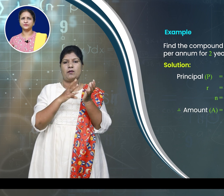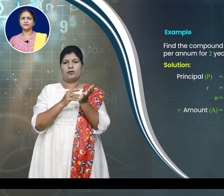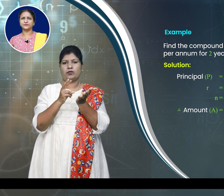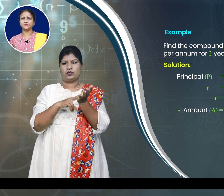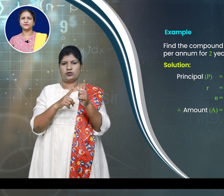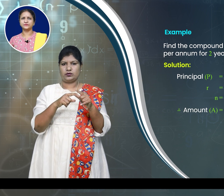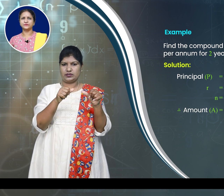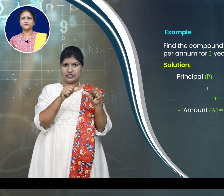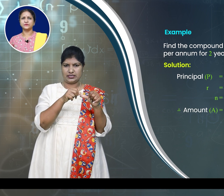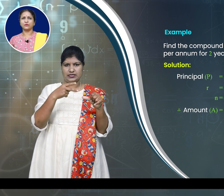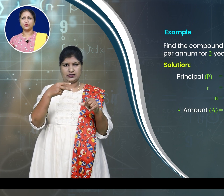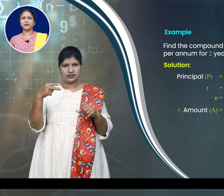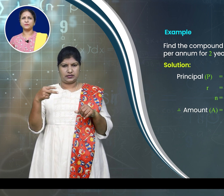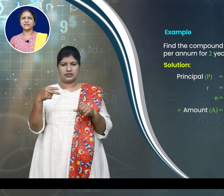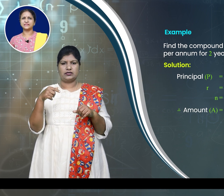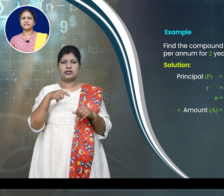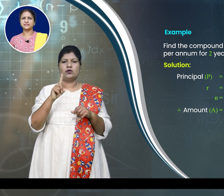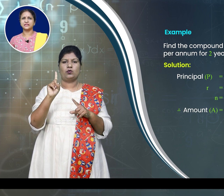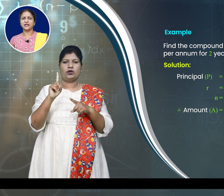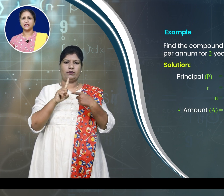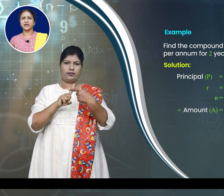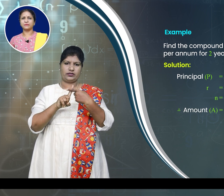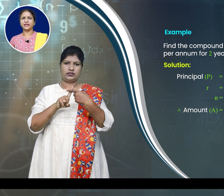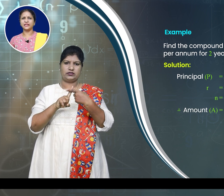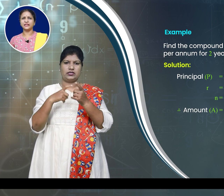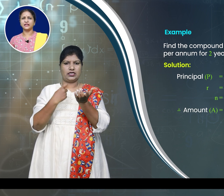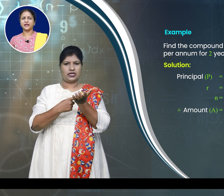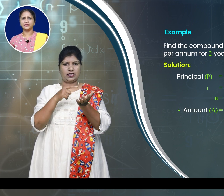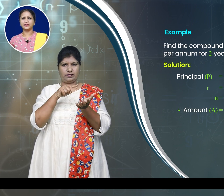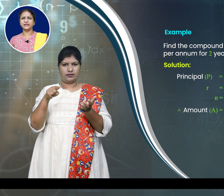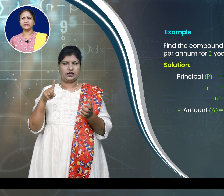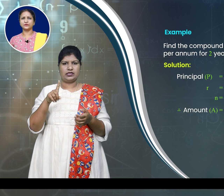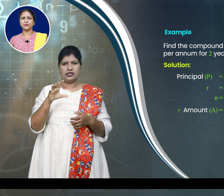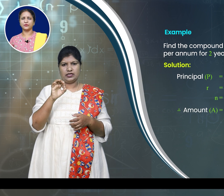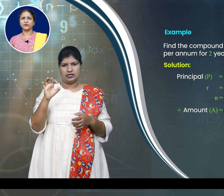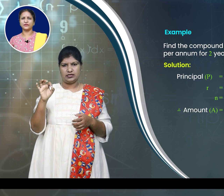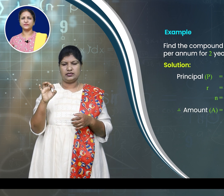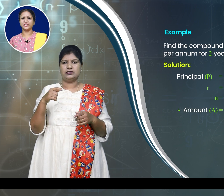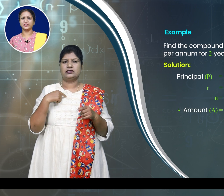1 plus r by 100 to the power of n.